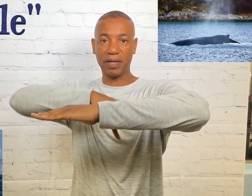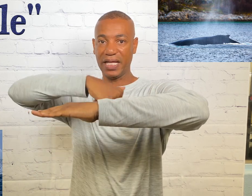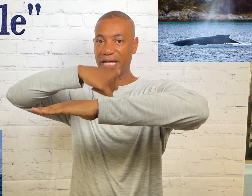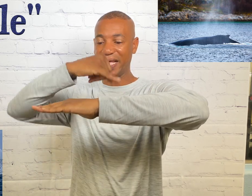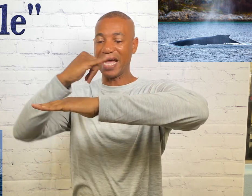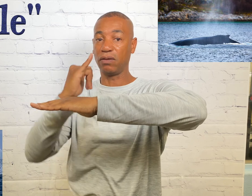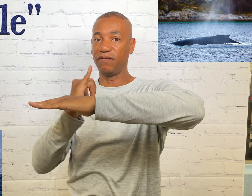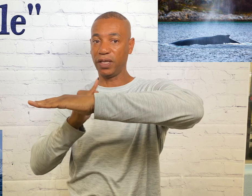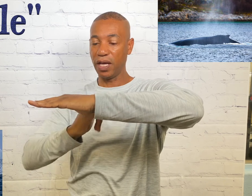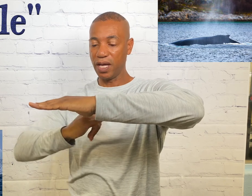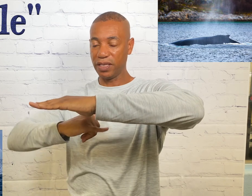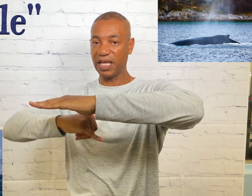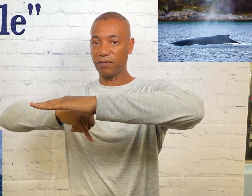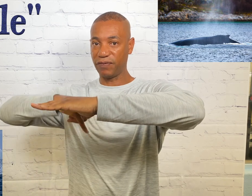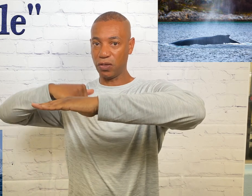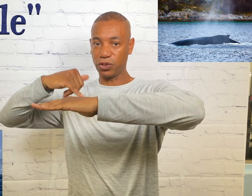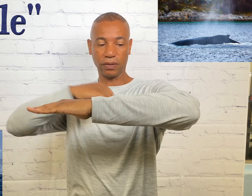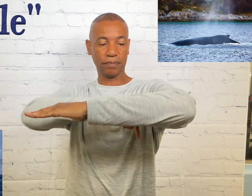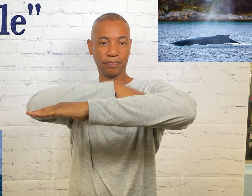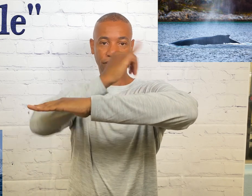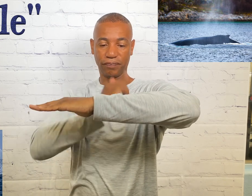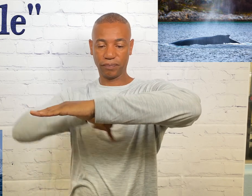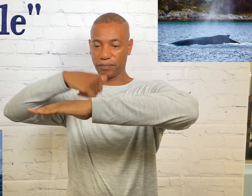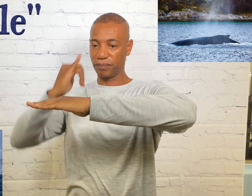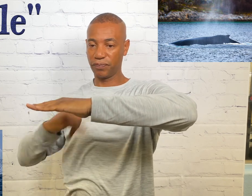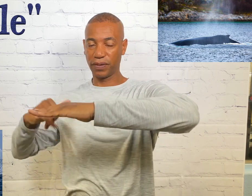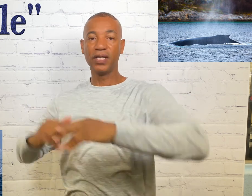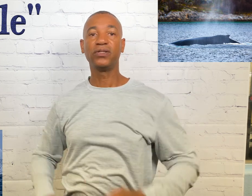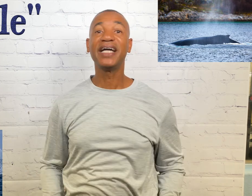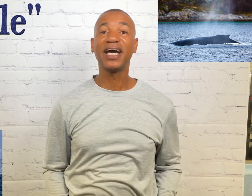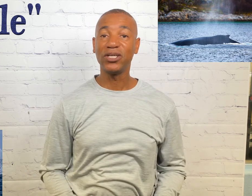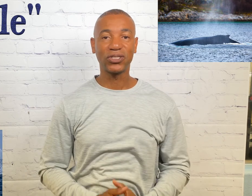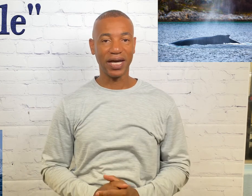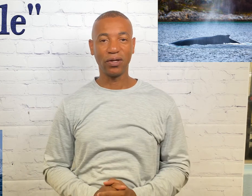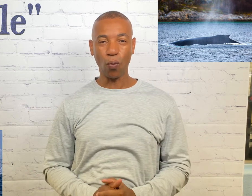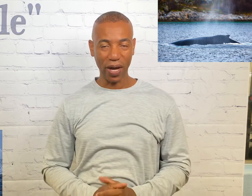in and out of the level of the ocean. So that's how you sign whale.